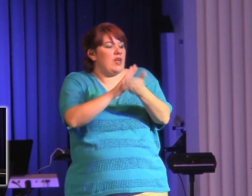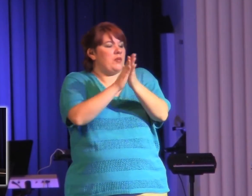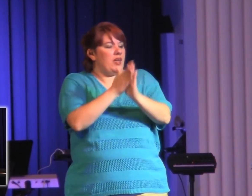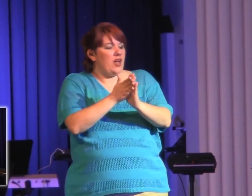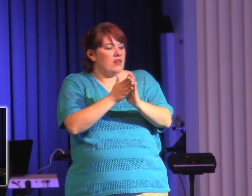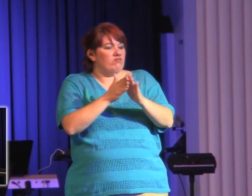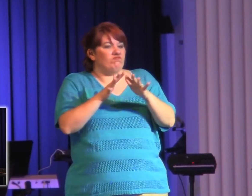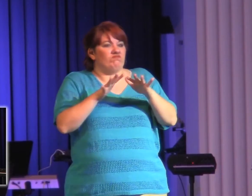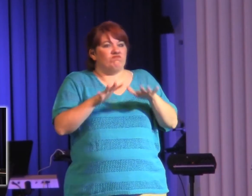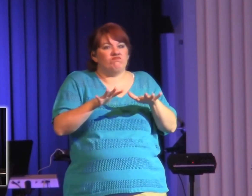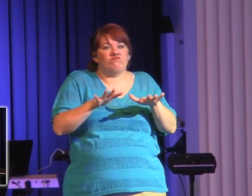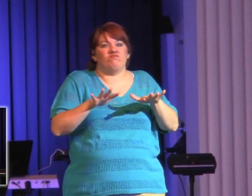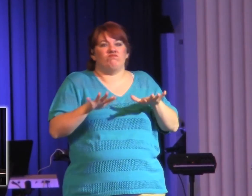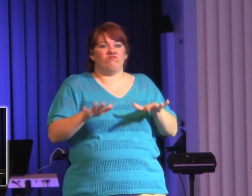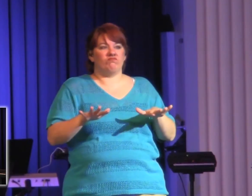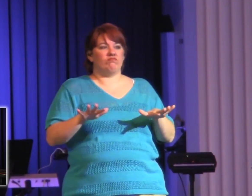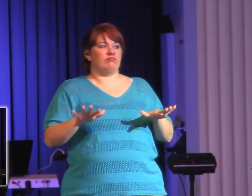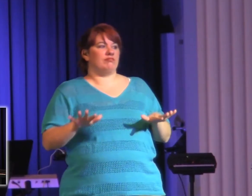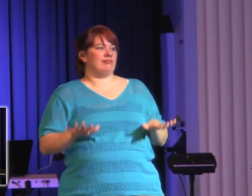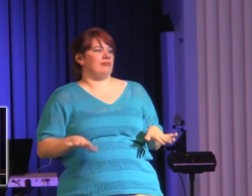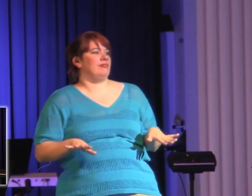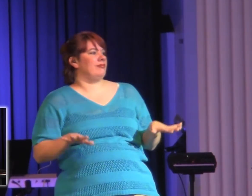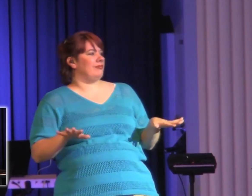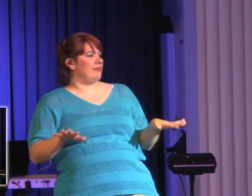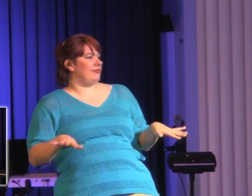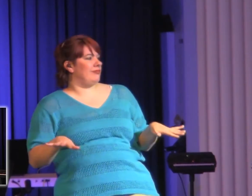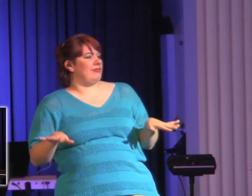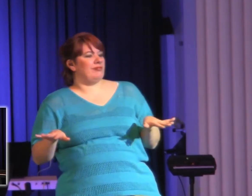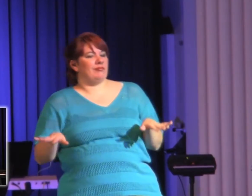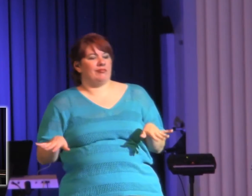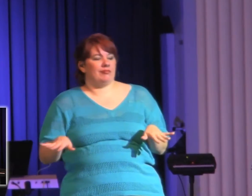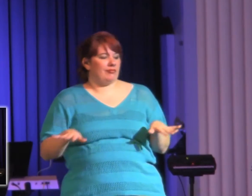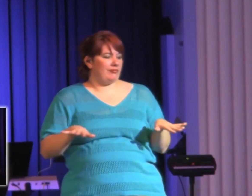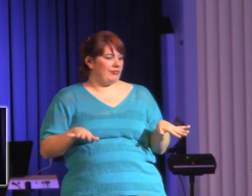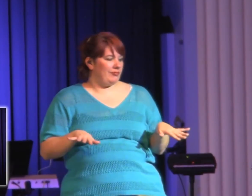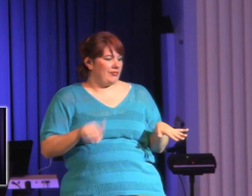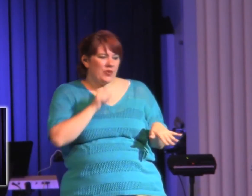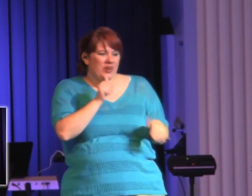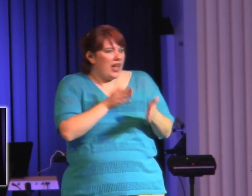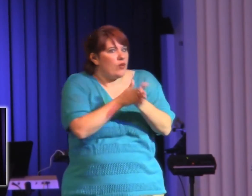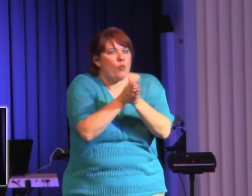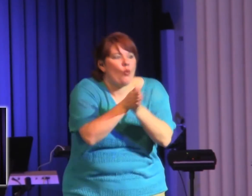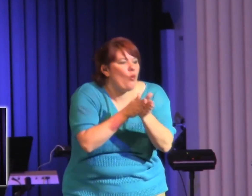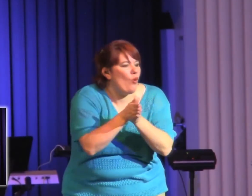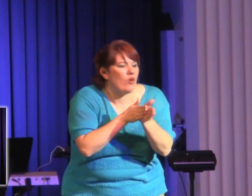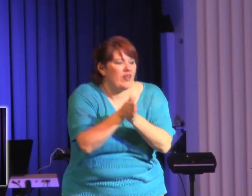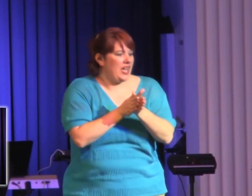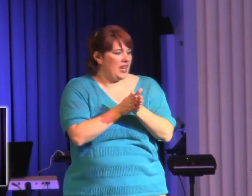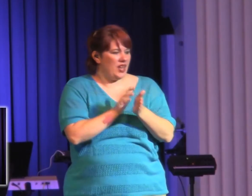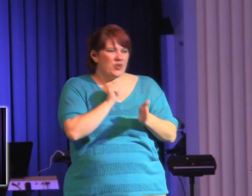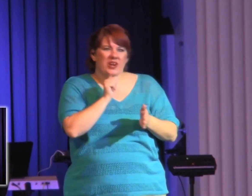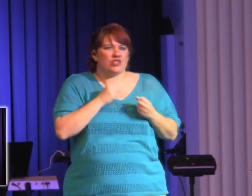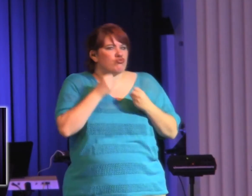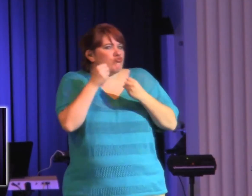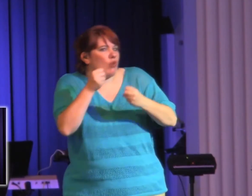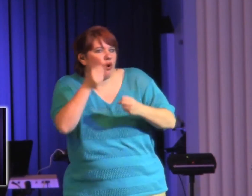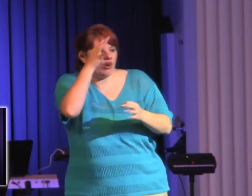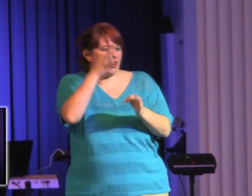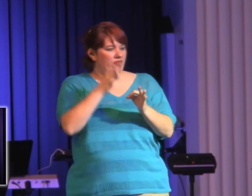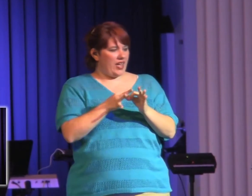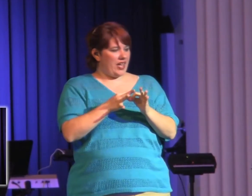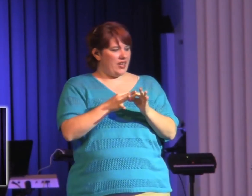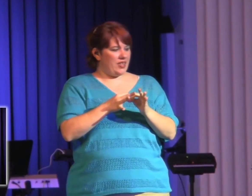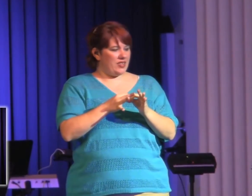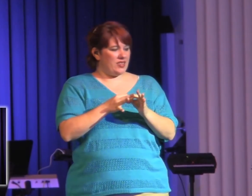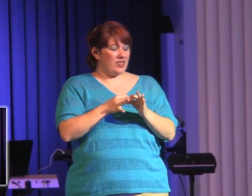kind of start loosening up on. See, the thing is, there's never a time to pull back. There's never